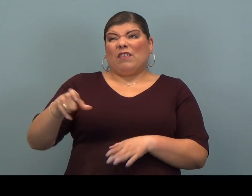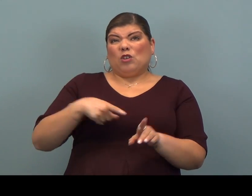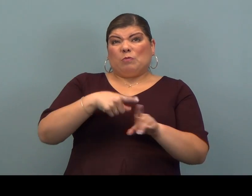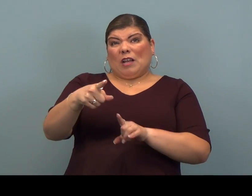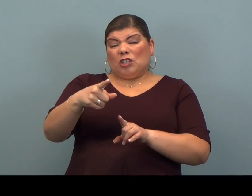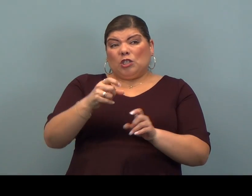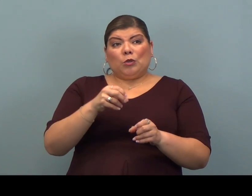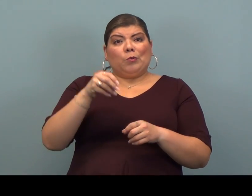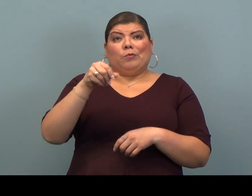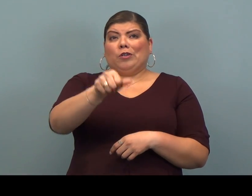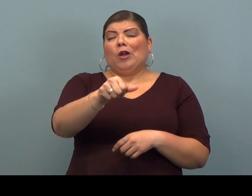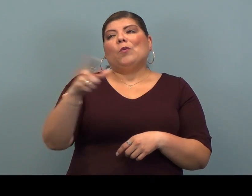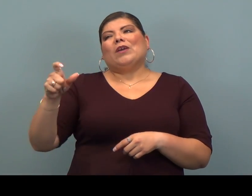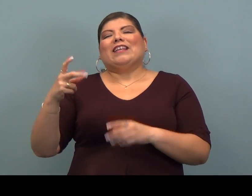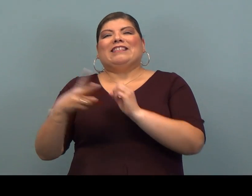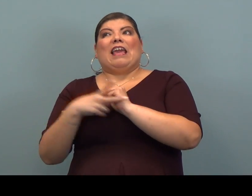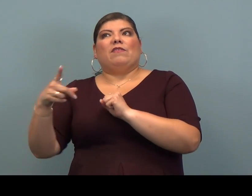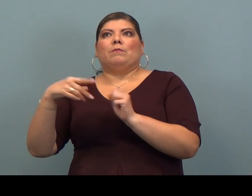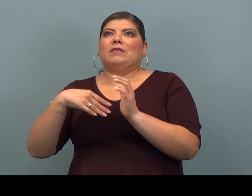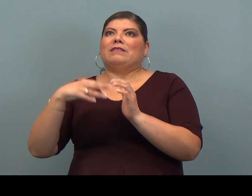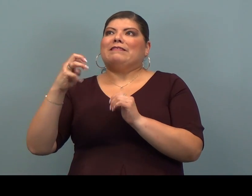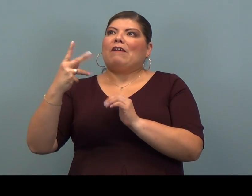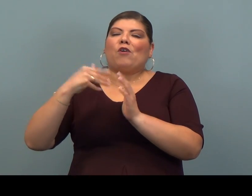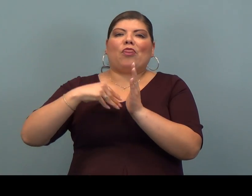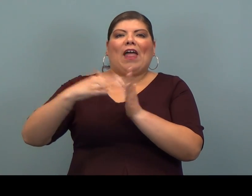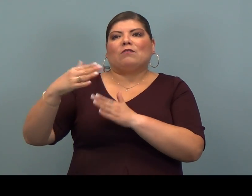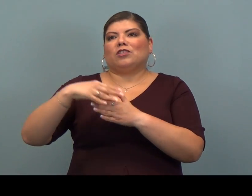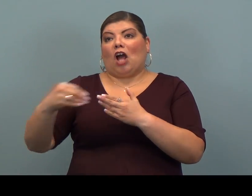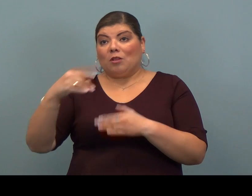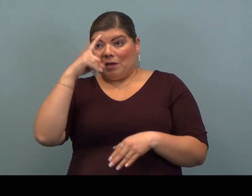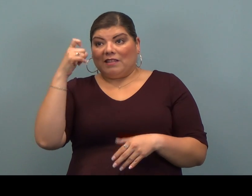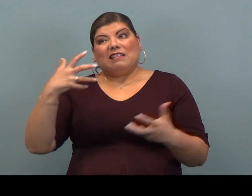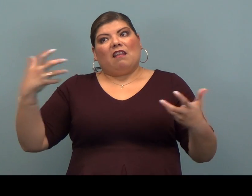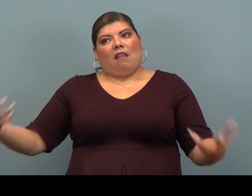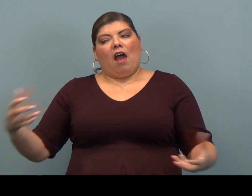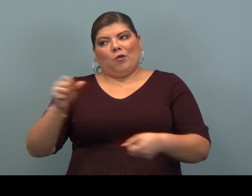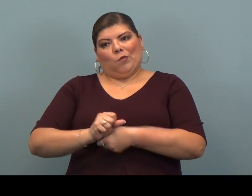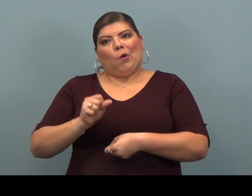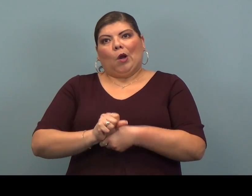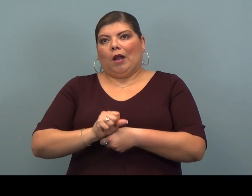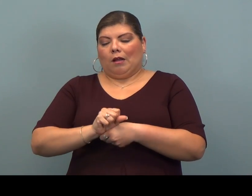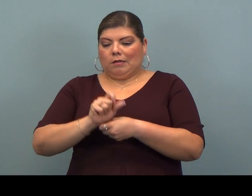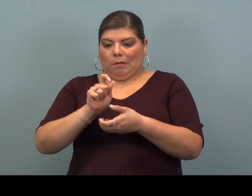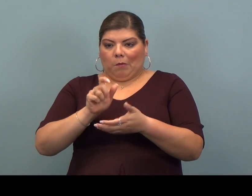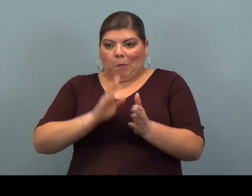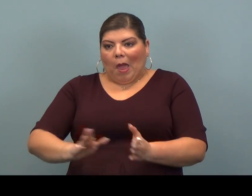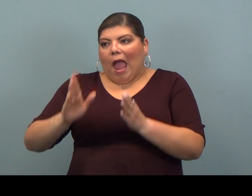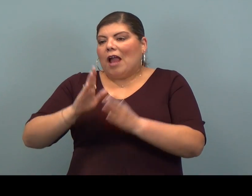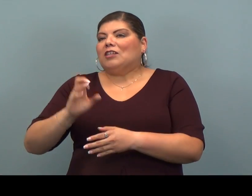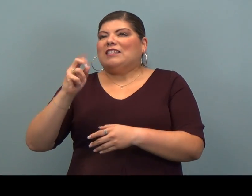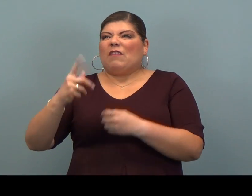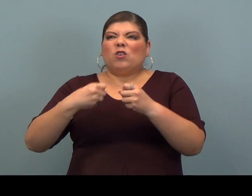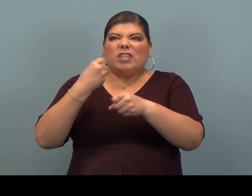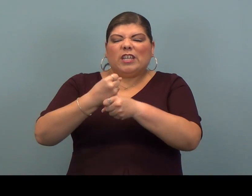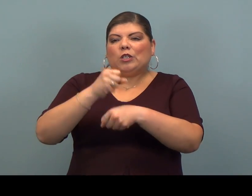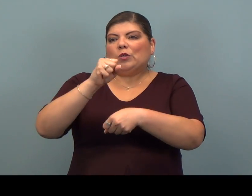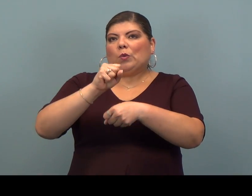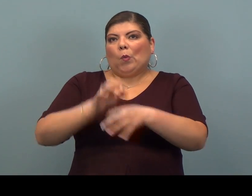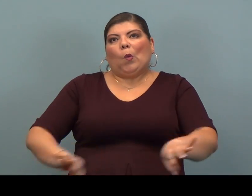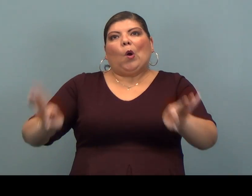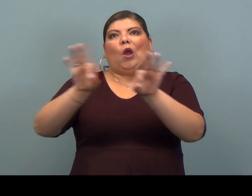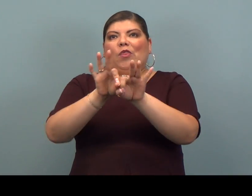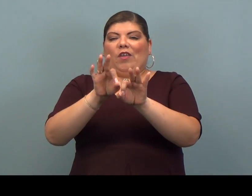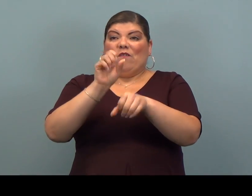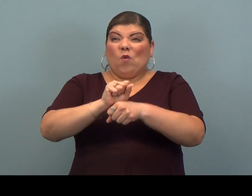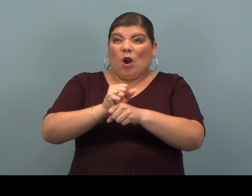they had to do a specialty return, you know, we could be saving you several thousand dollars because, you know, that's a lot of work to prepare several years worth